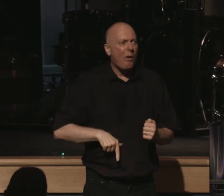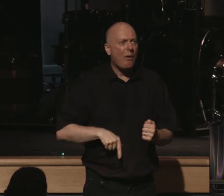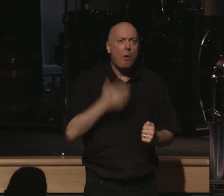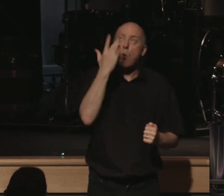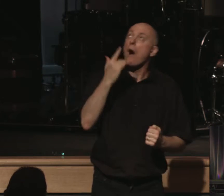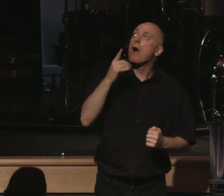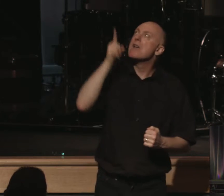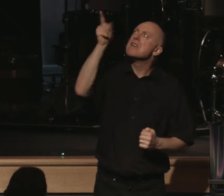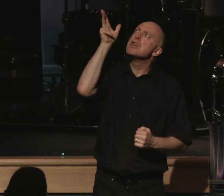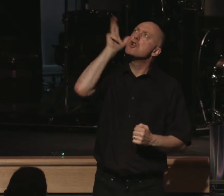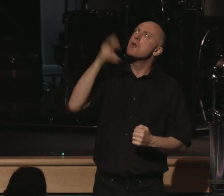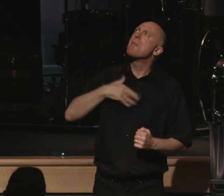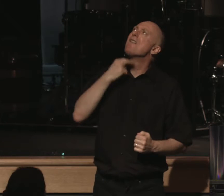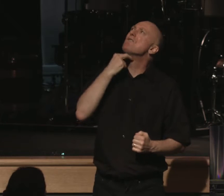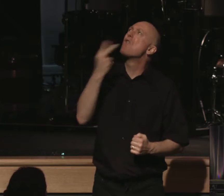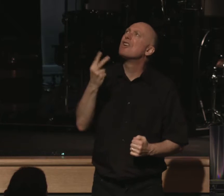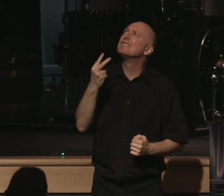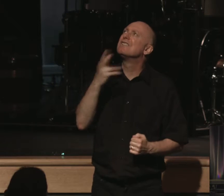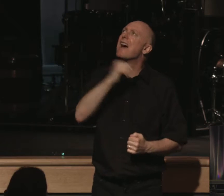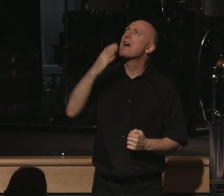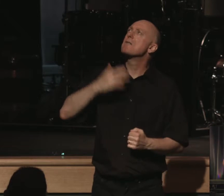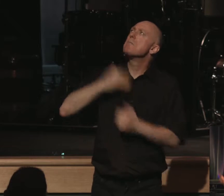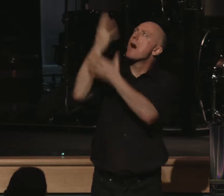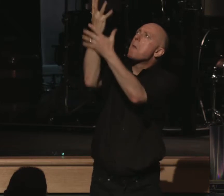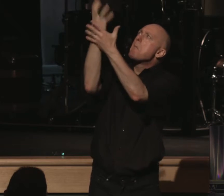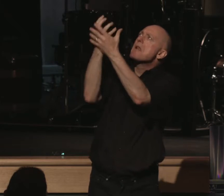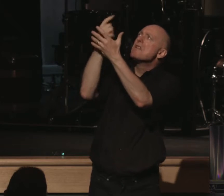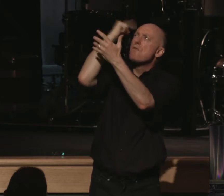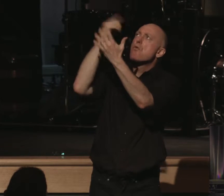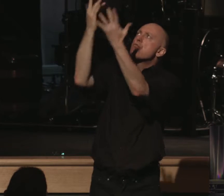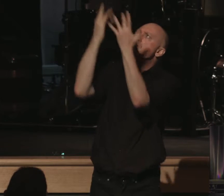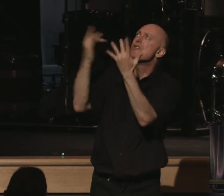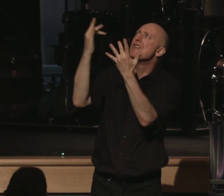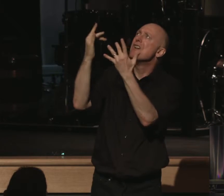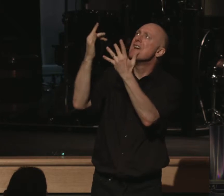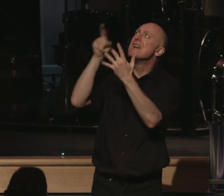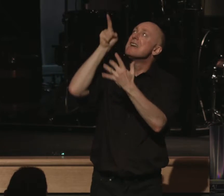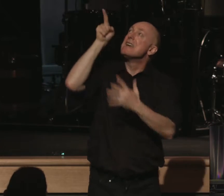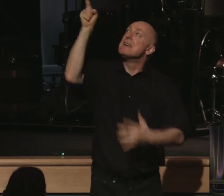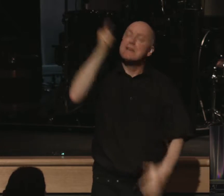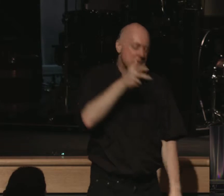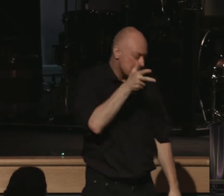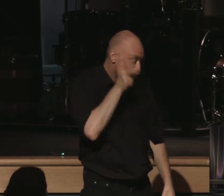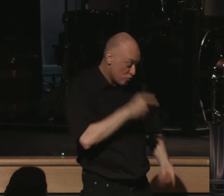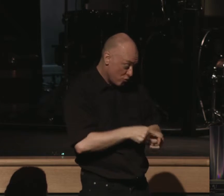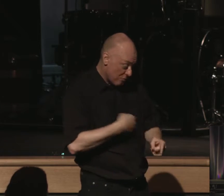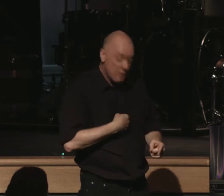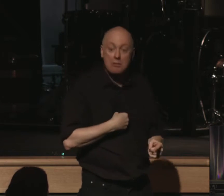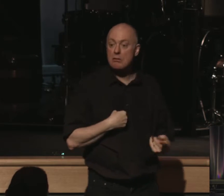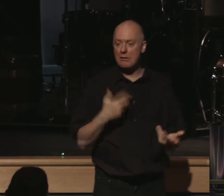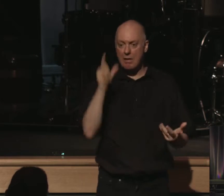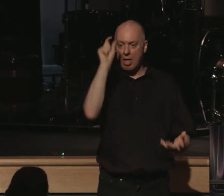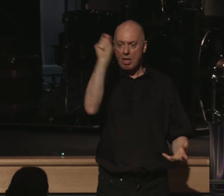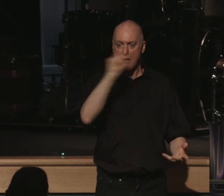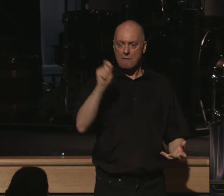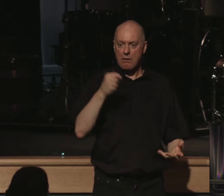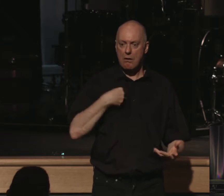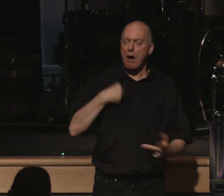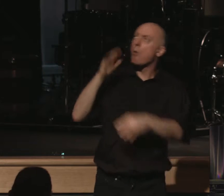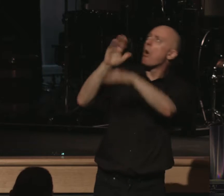because He's heard my voice and my pleas for mercy because He inclined His ear to me. Therefore, will call on Him as long as I live. The